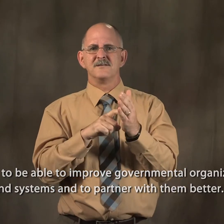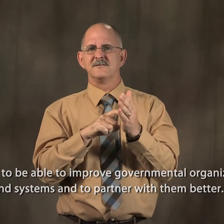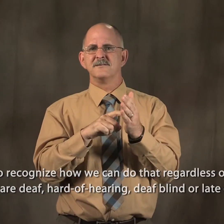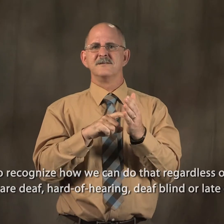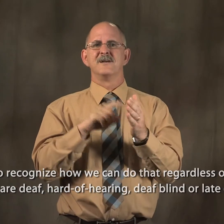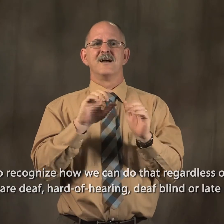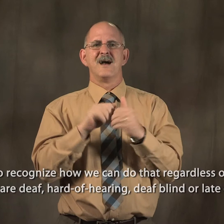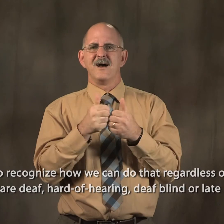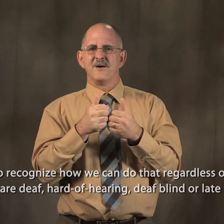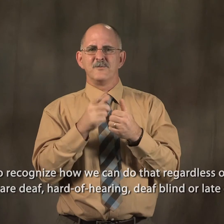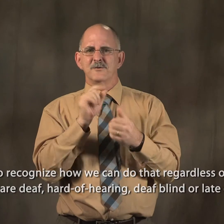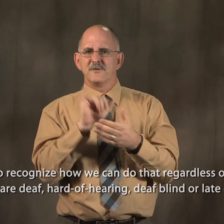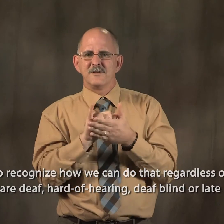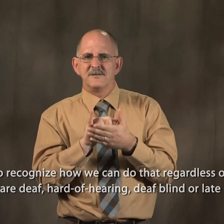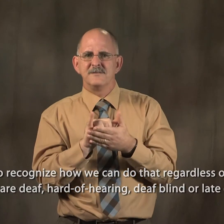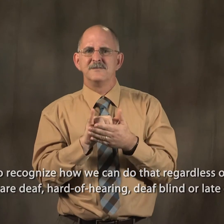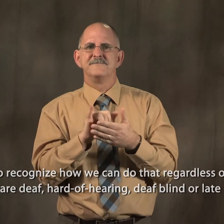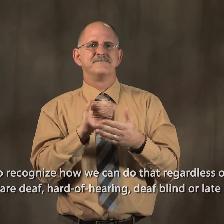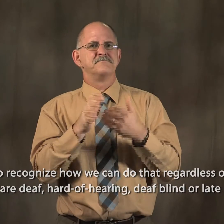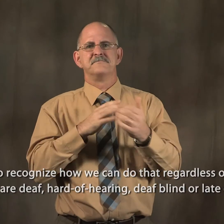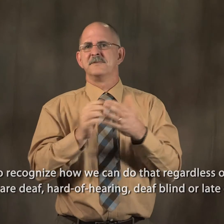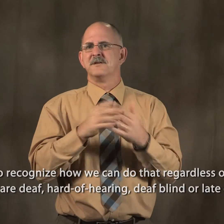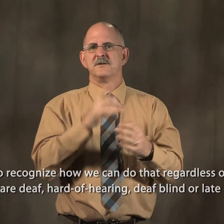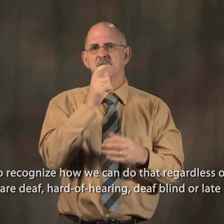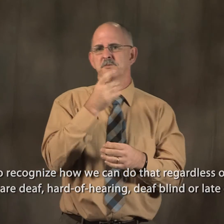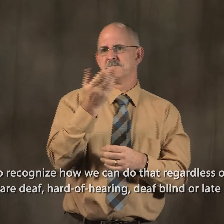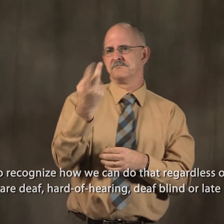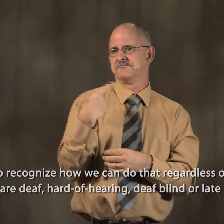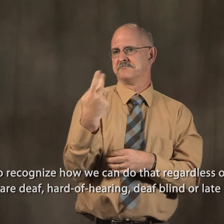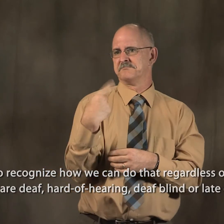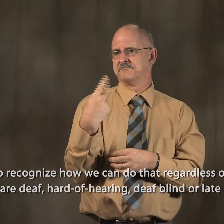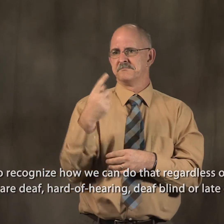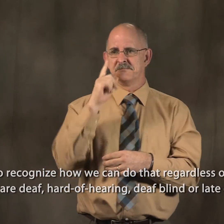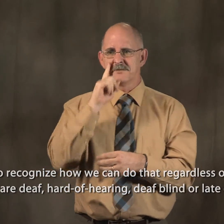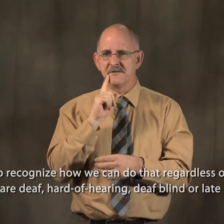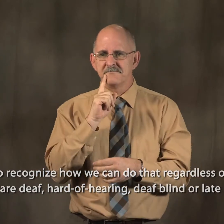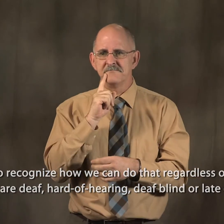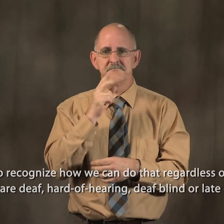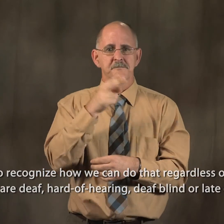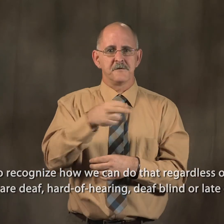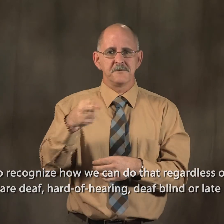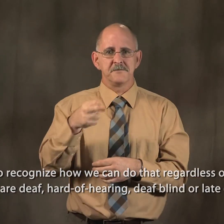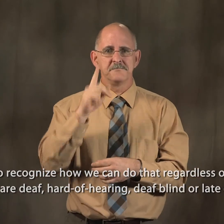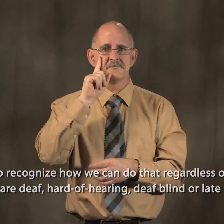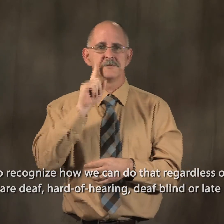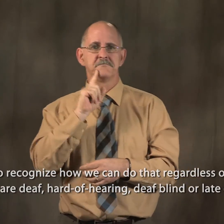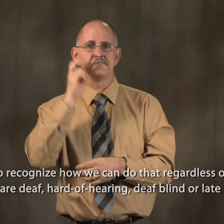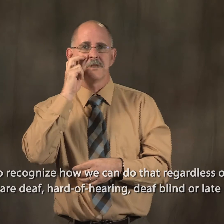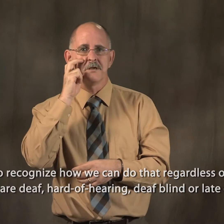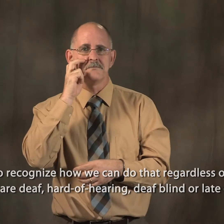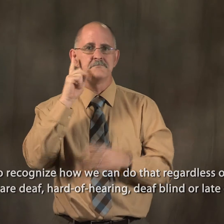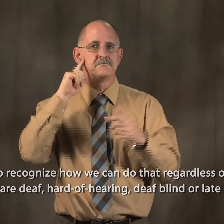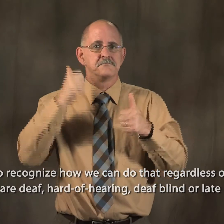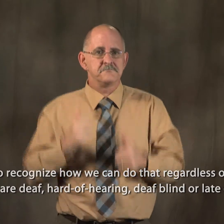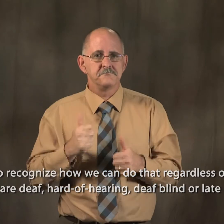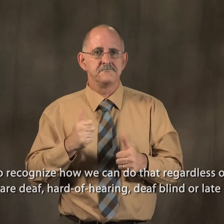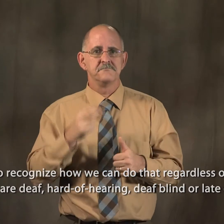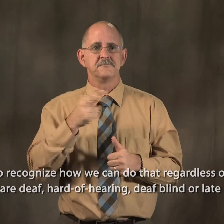We first need to recognize how we can do that regardless of who we are, whether we're deaf, hard of hearing, deaf